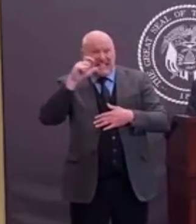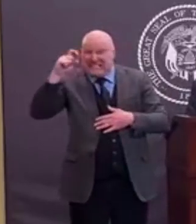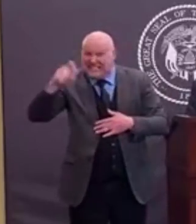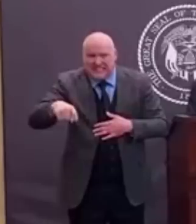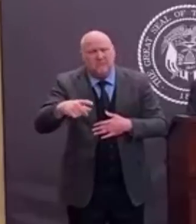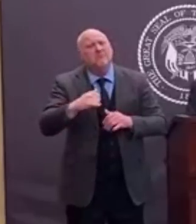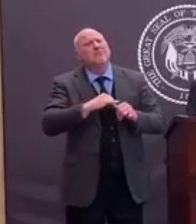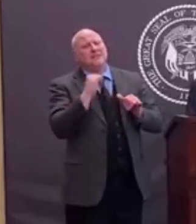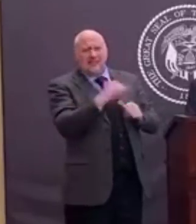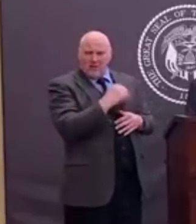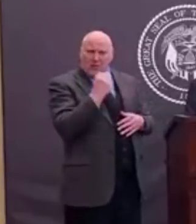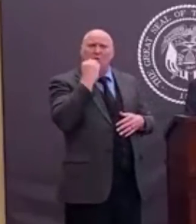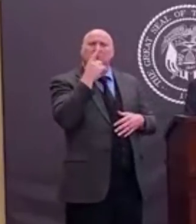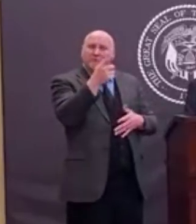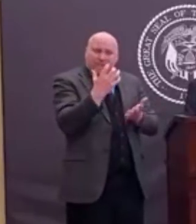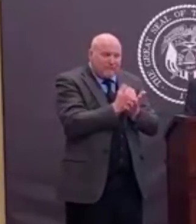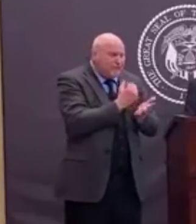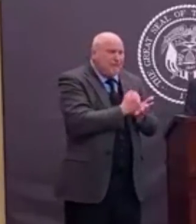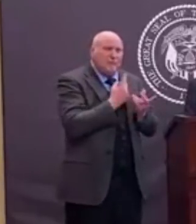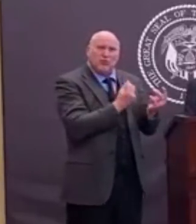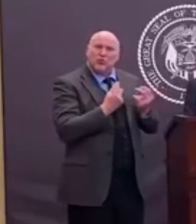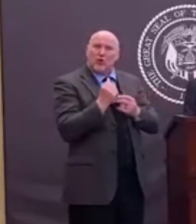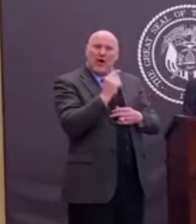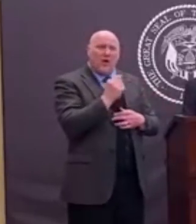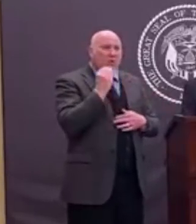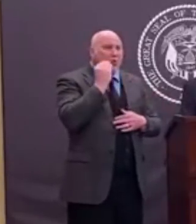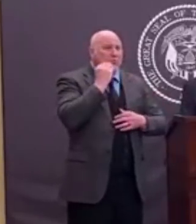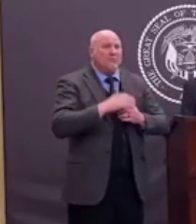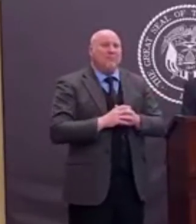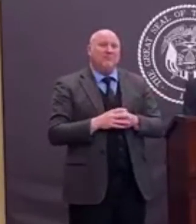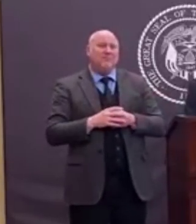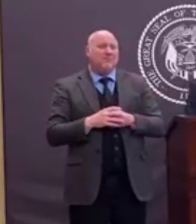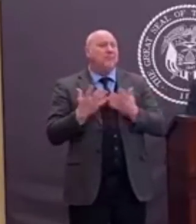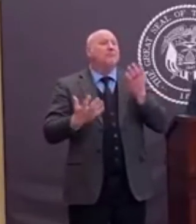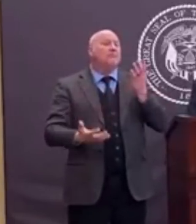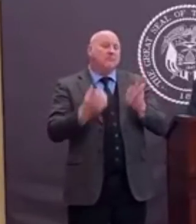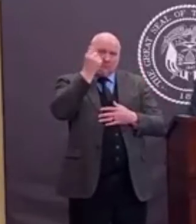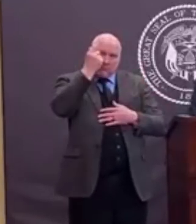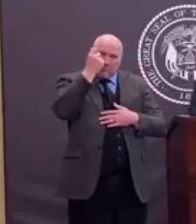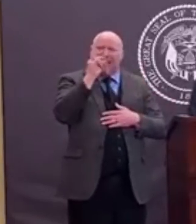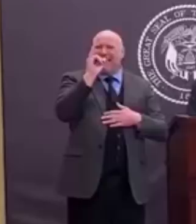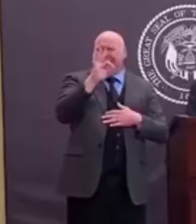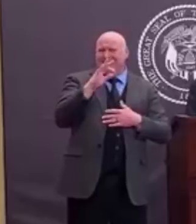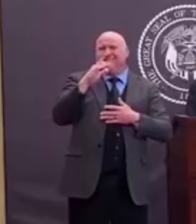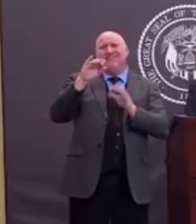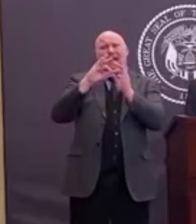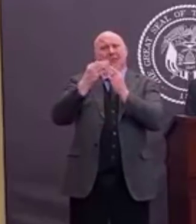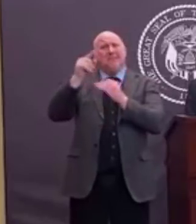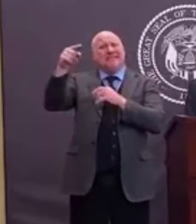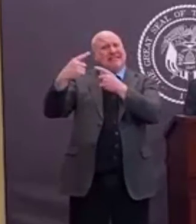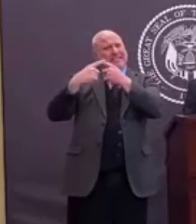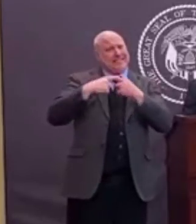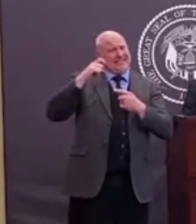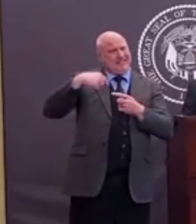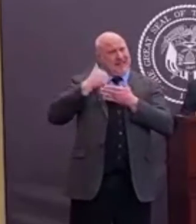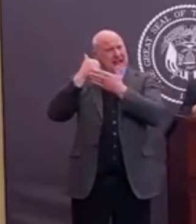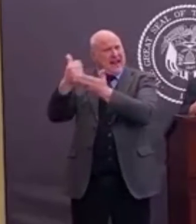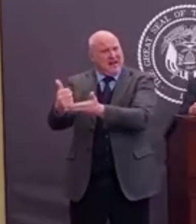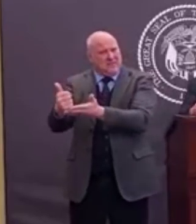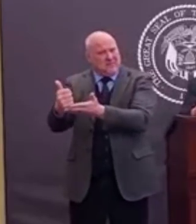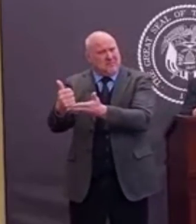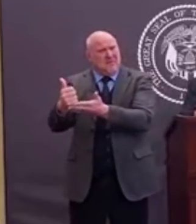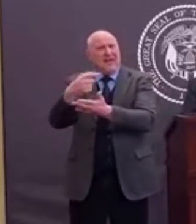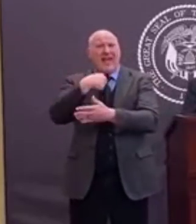But we know that there are times when you need to care for family members, health care issues. If you need to perform work and you can't